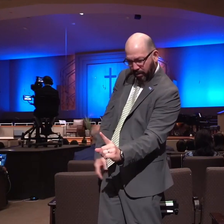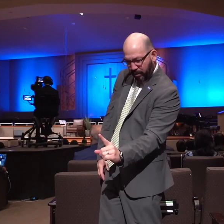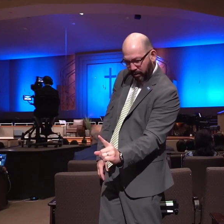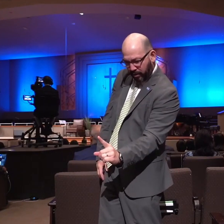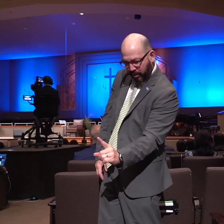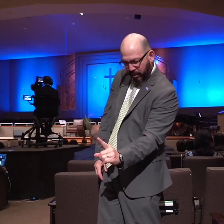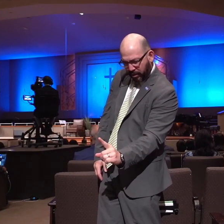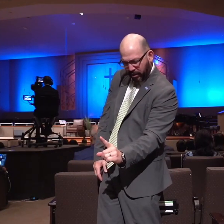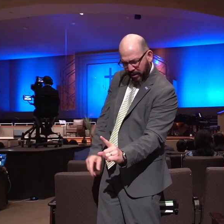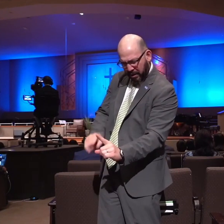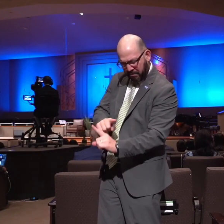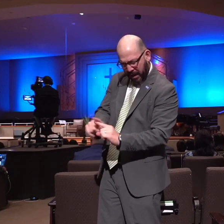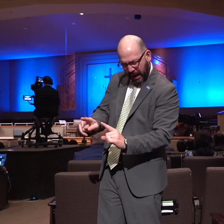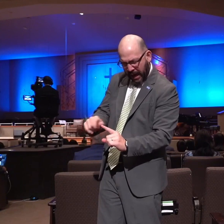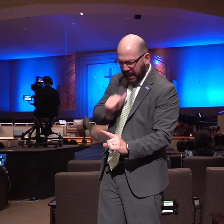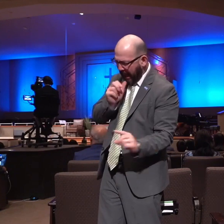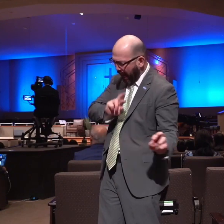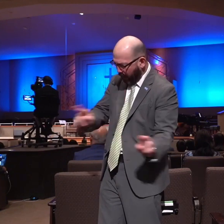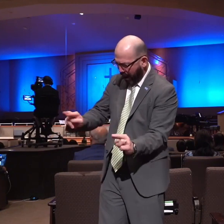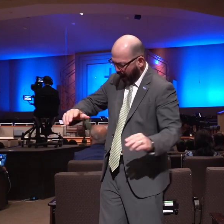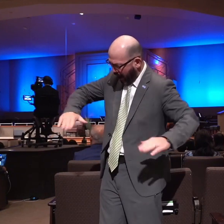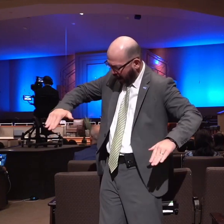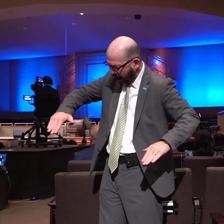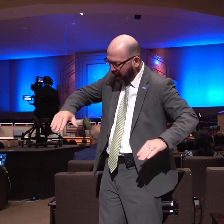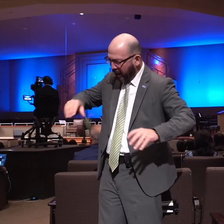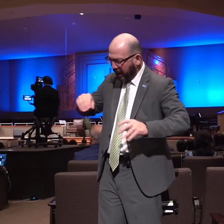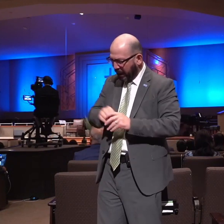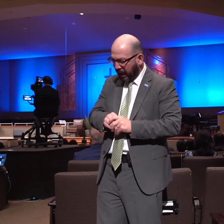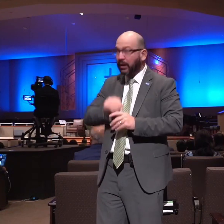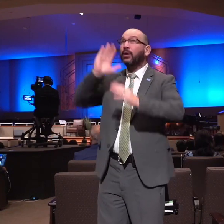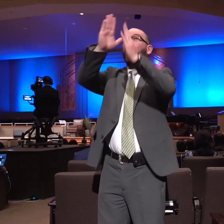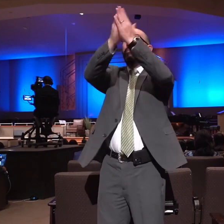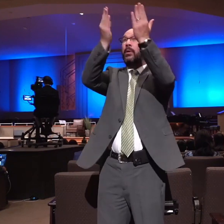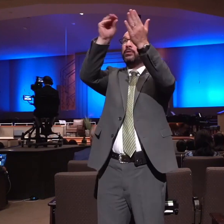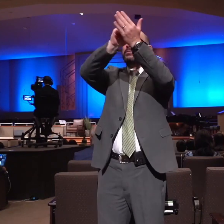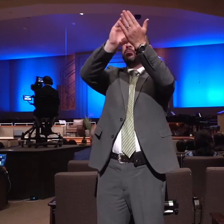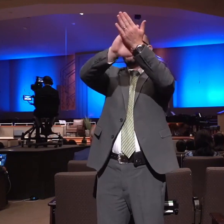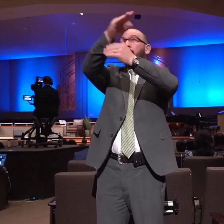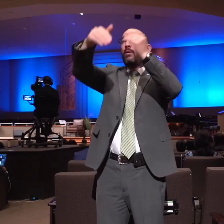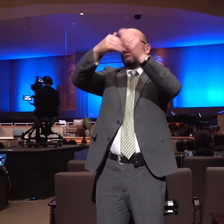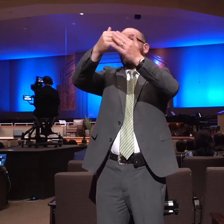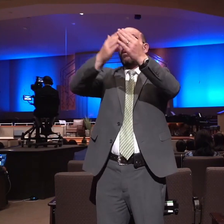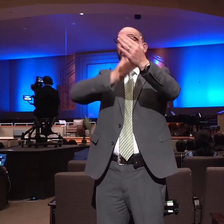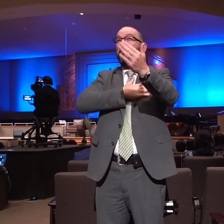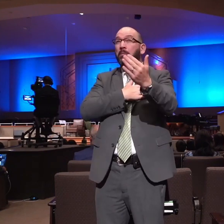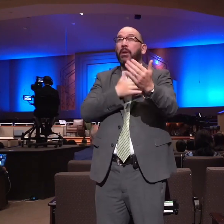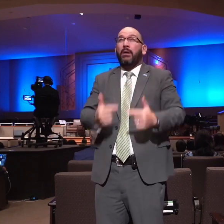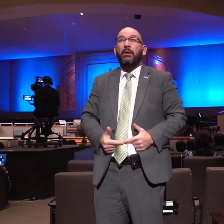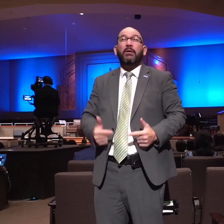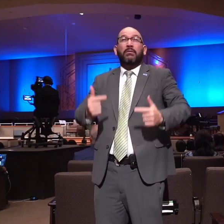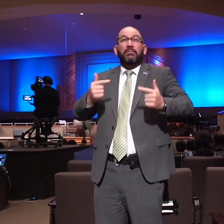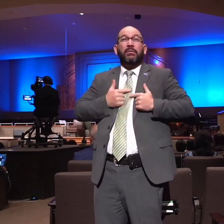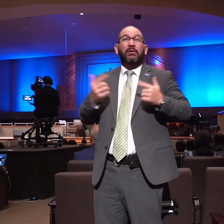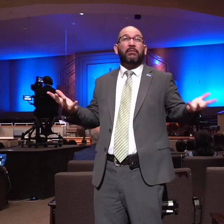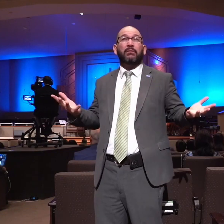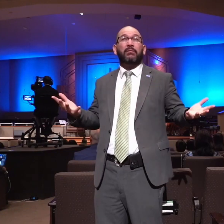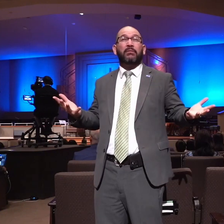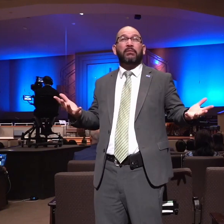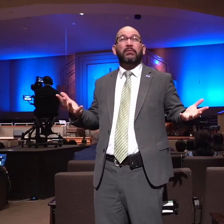unperfect and in thy book all my members were written which in continuance were fashioned when as yet there was